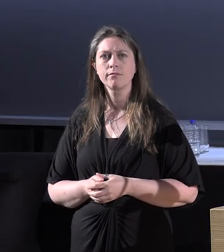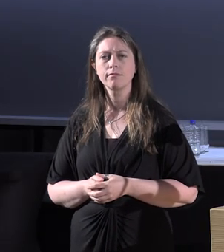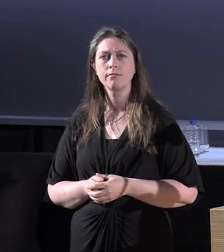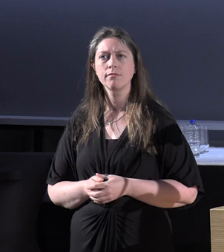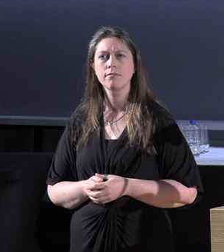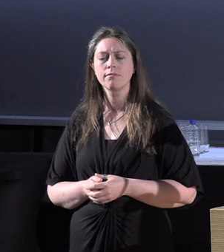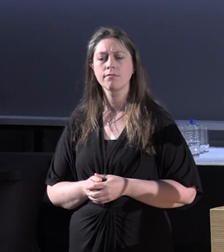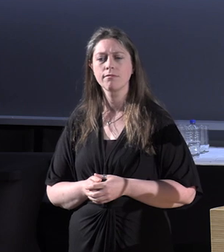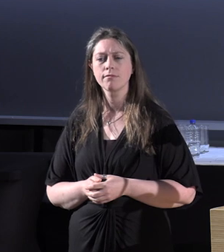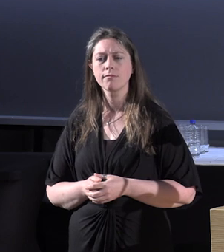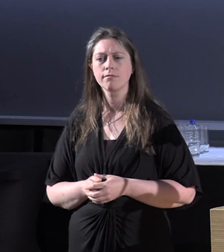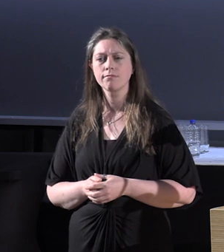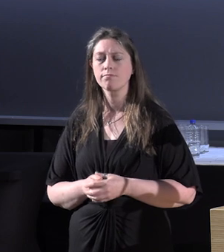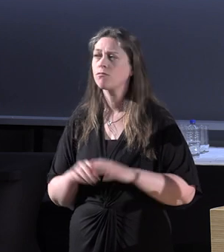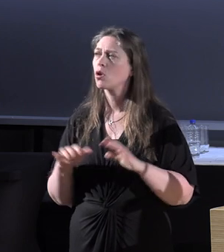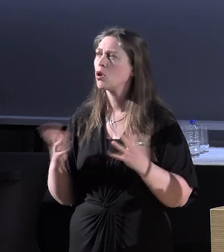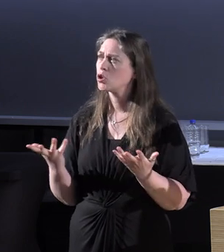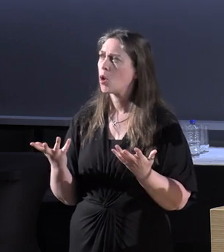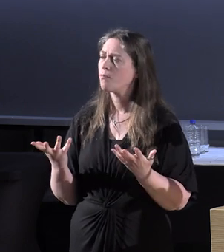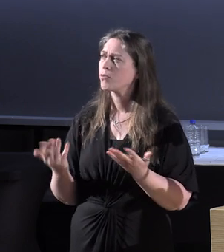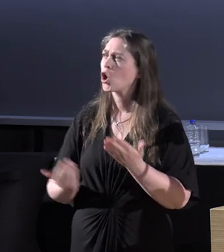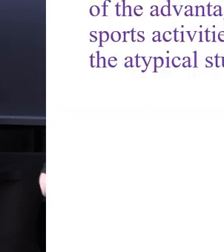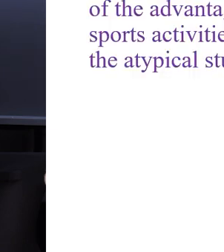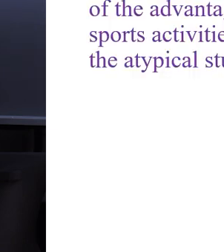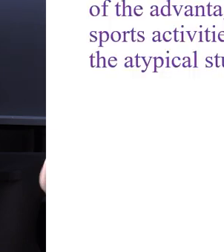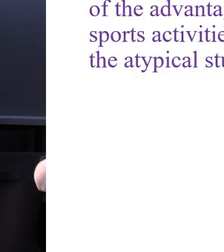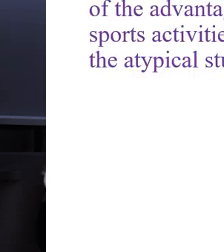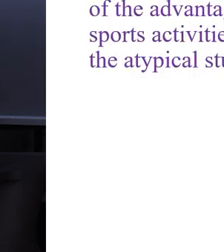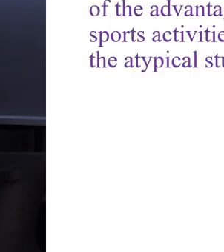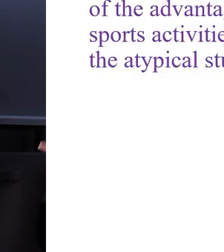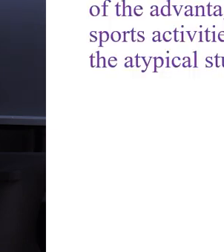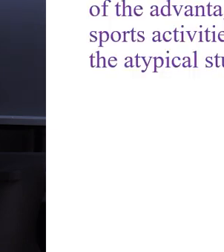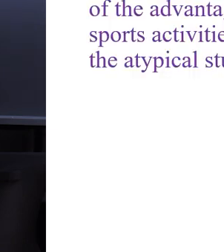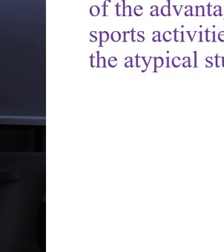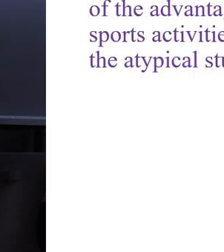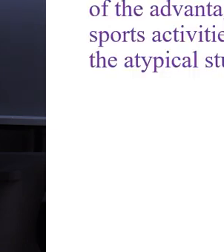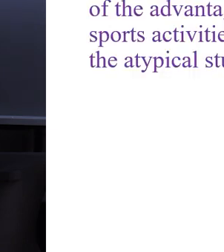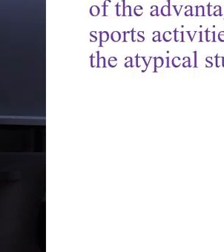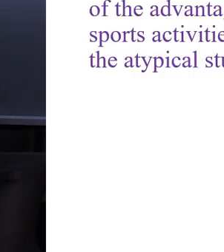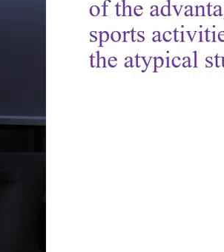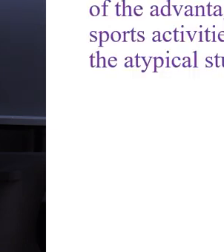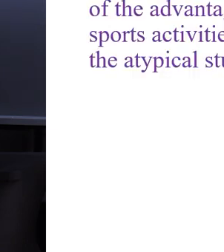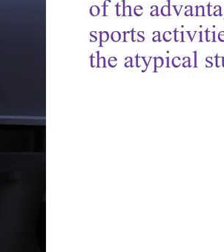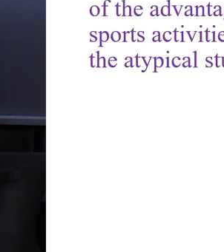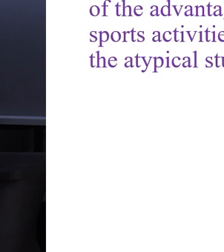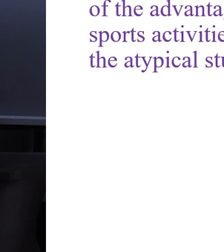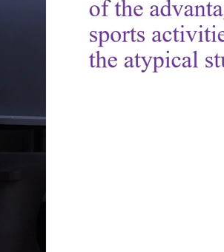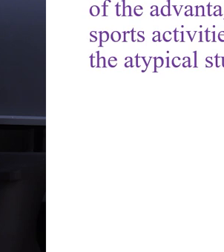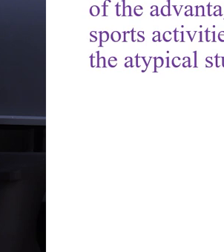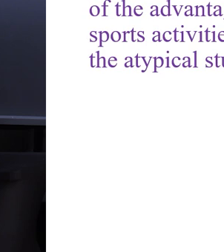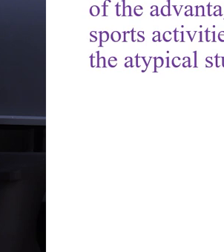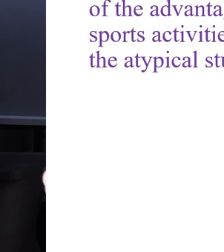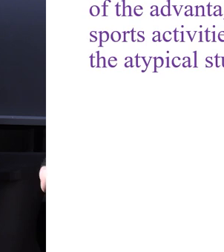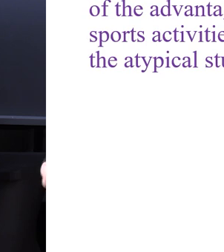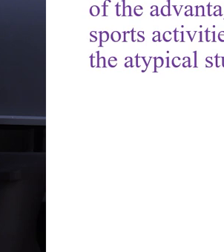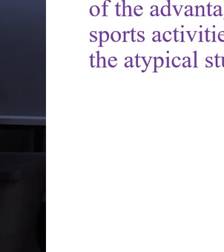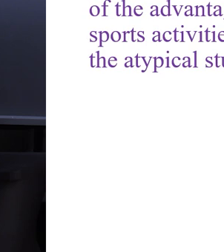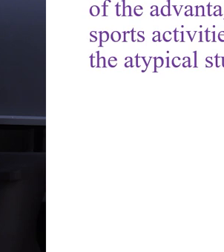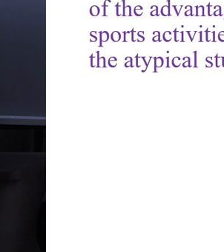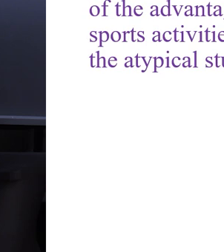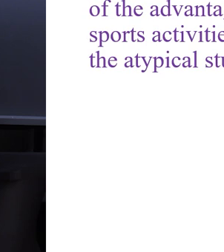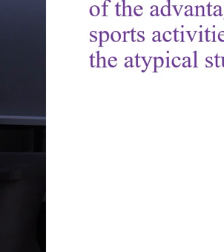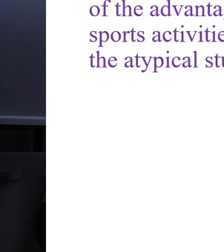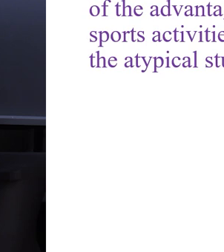So, the newer trend in many schools is away from the correction of physical defect